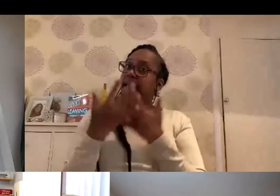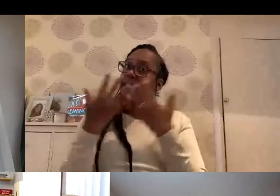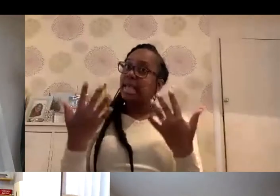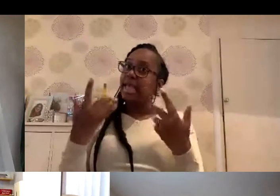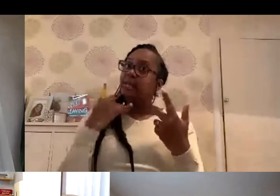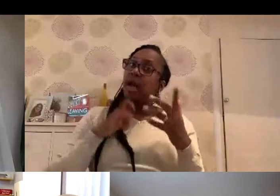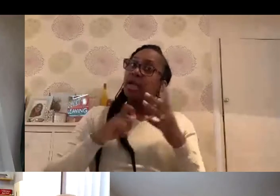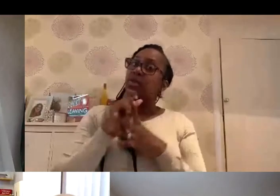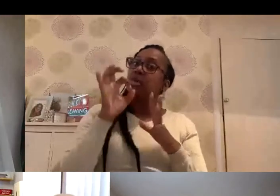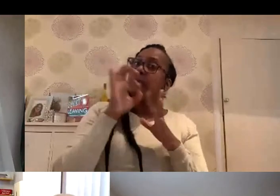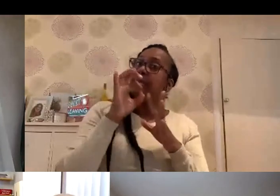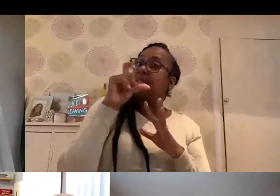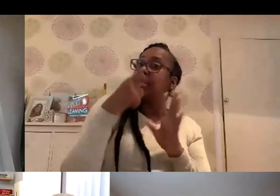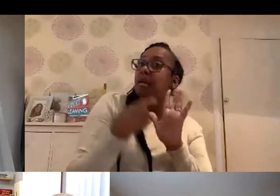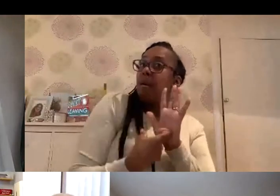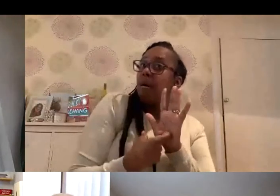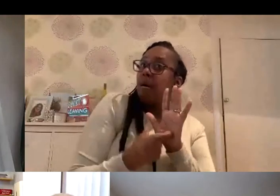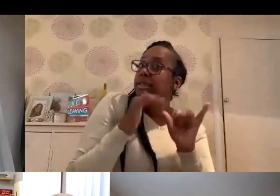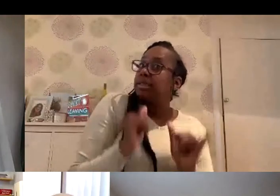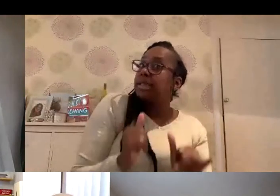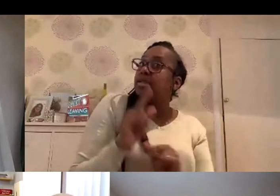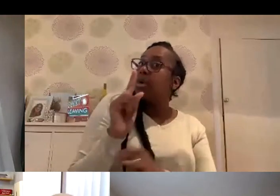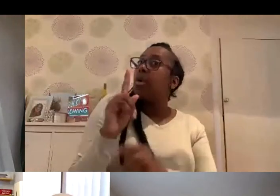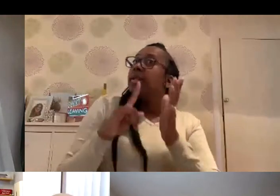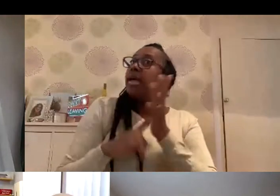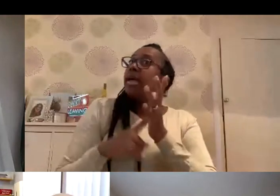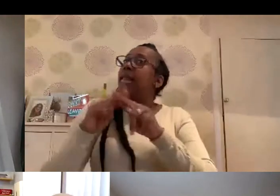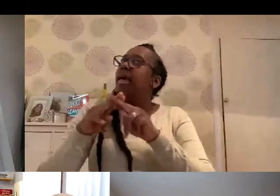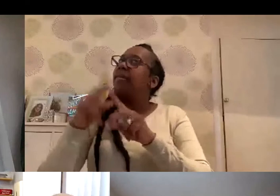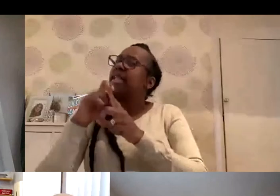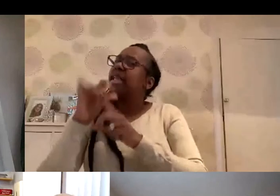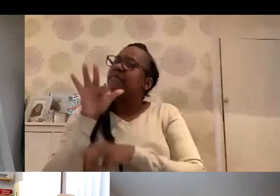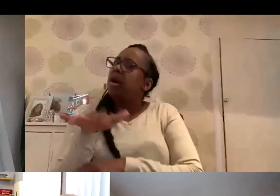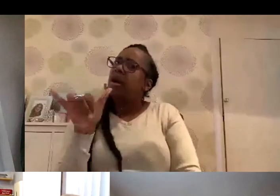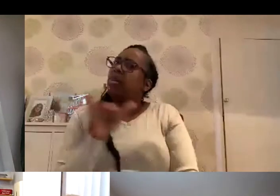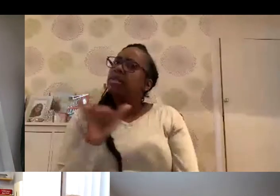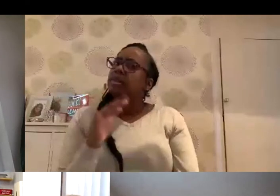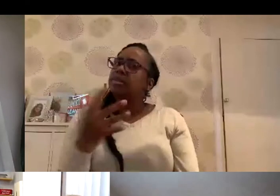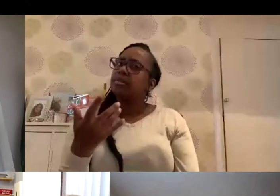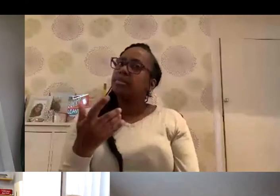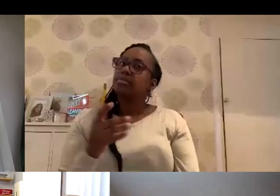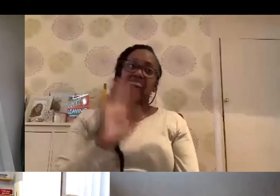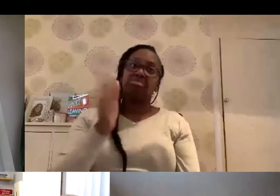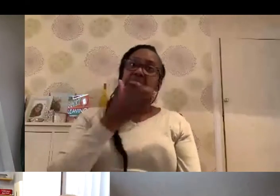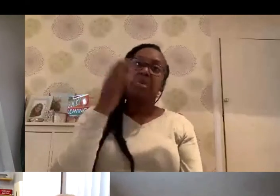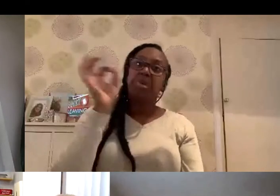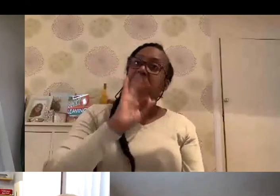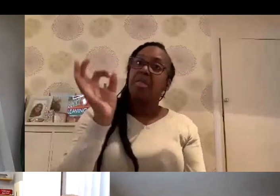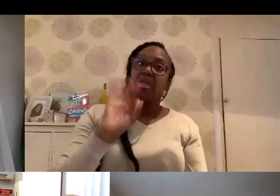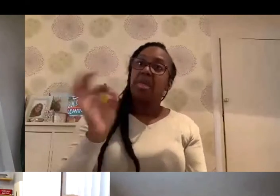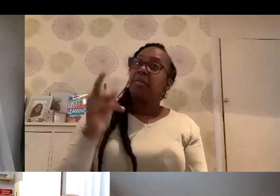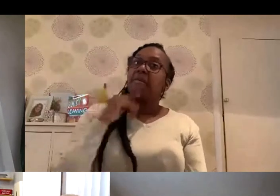the PCR or do I need just to do that LFD for her? No, you don't need to do either. If